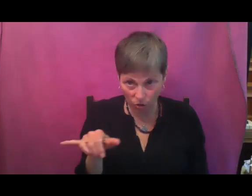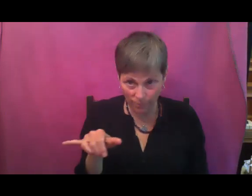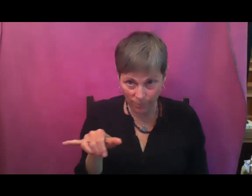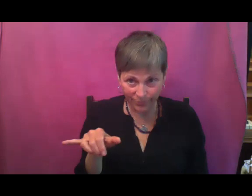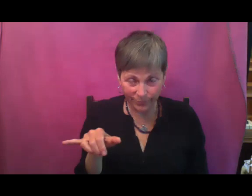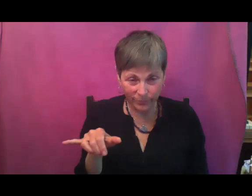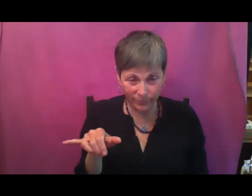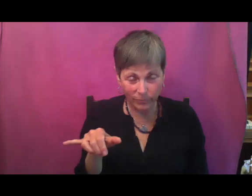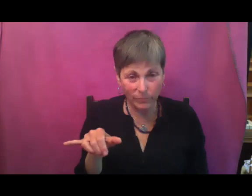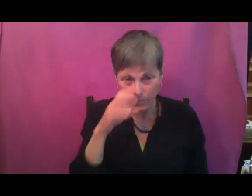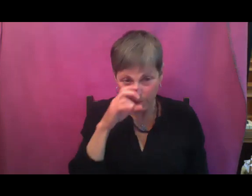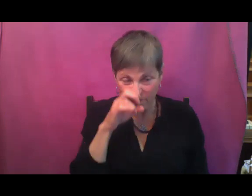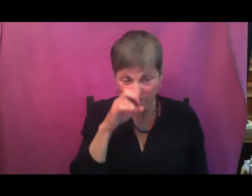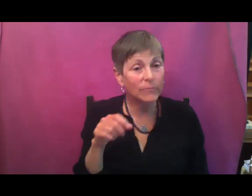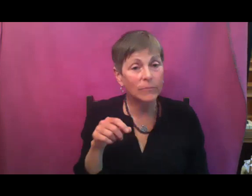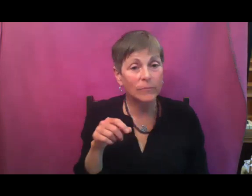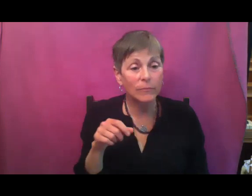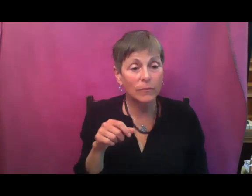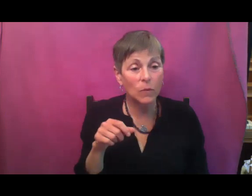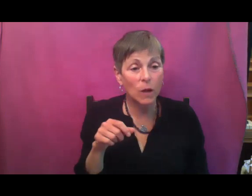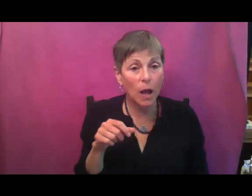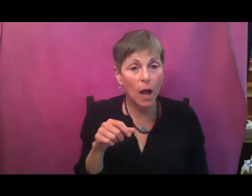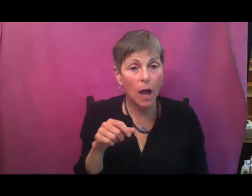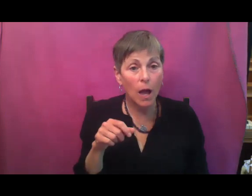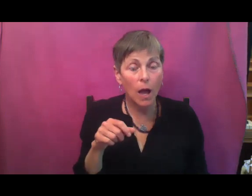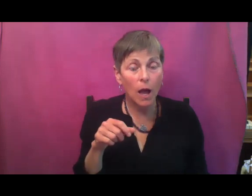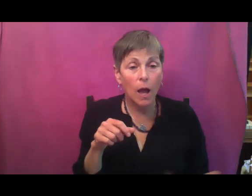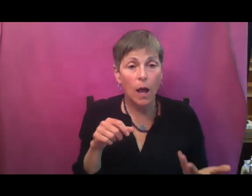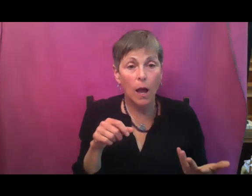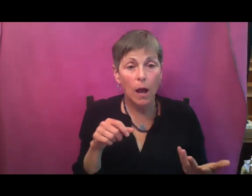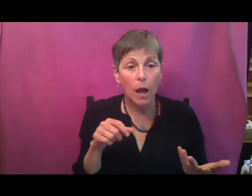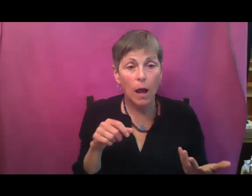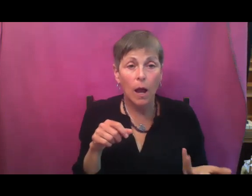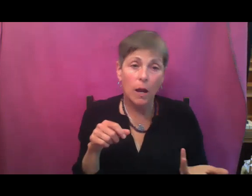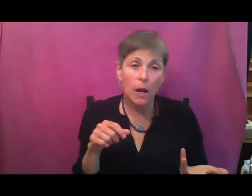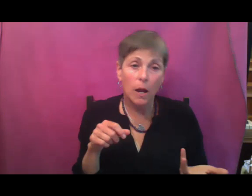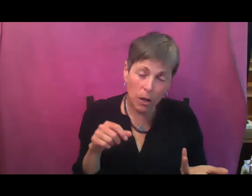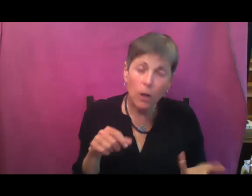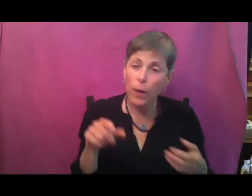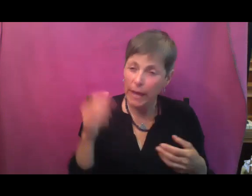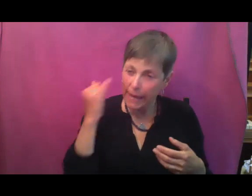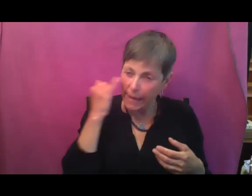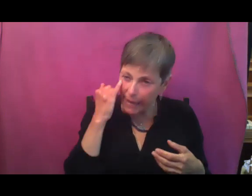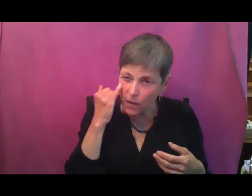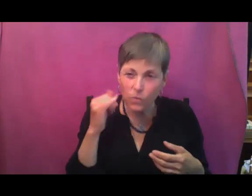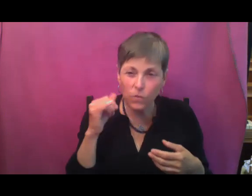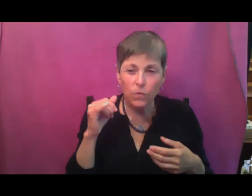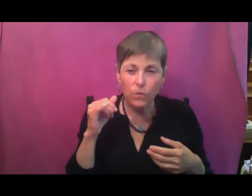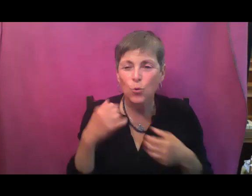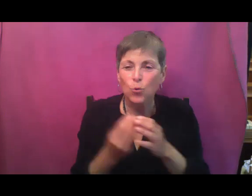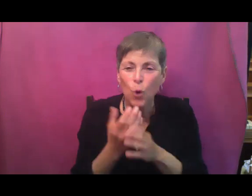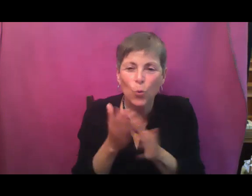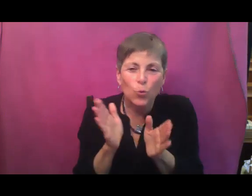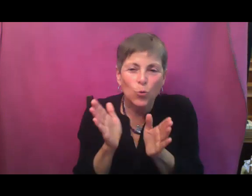you can also not full-size cucumbers and really not picklers so much. But if you're growing those dainty little